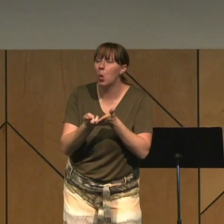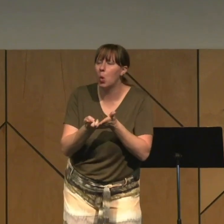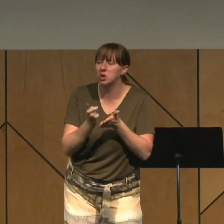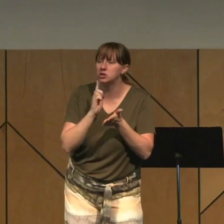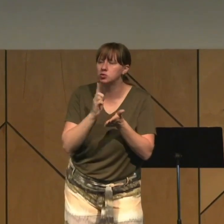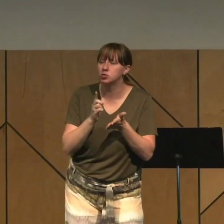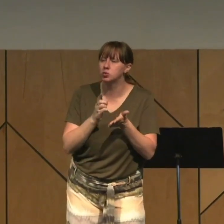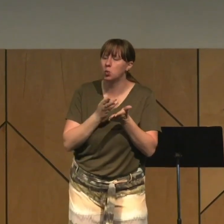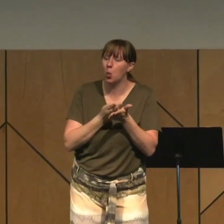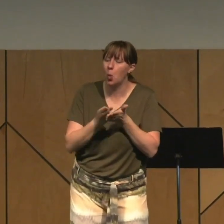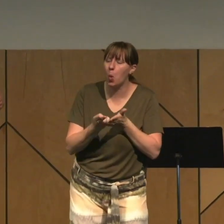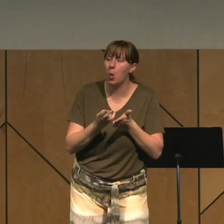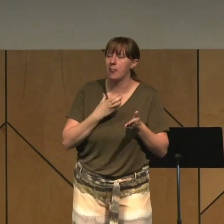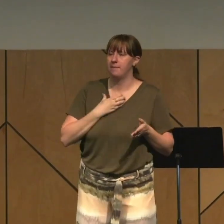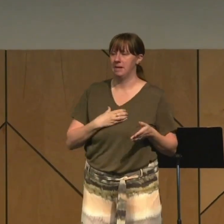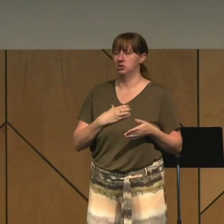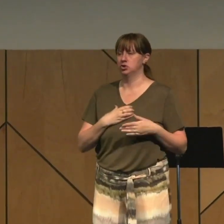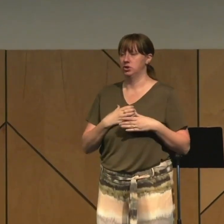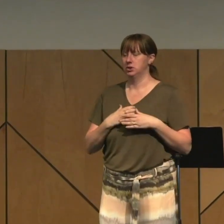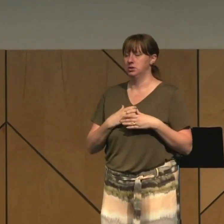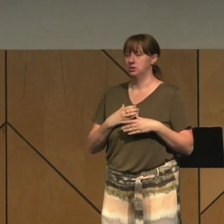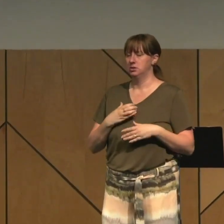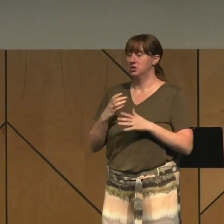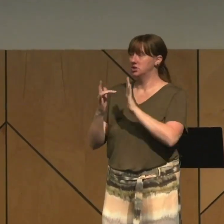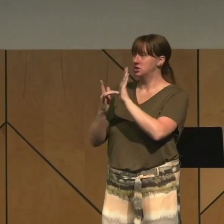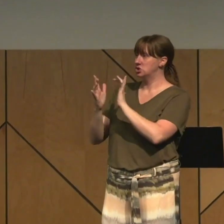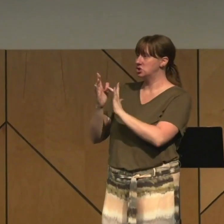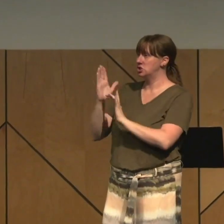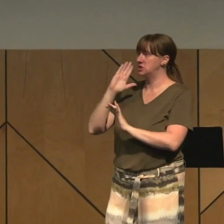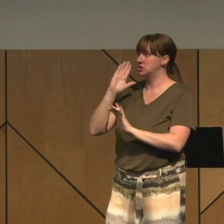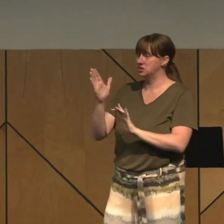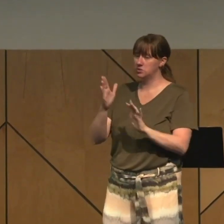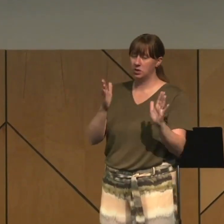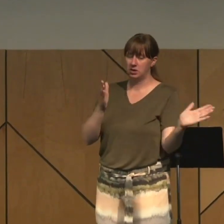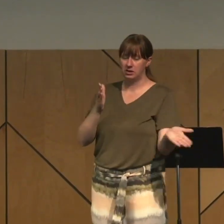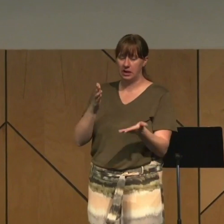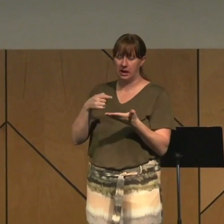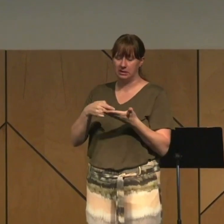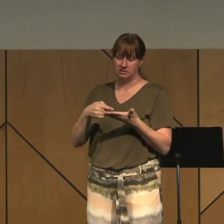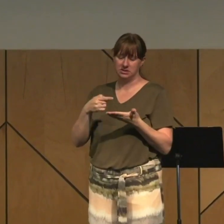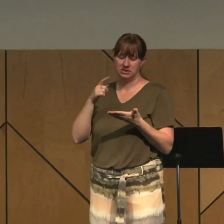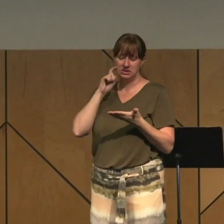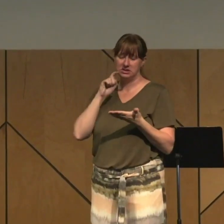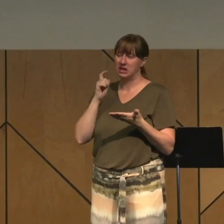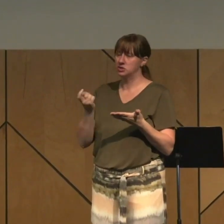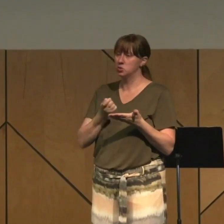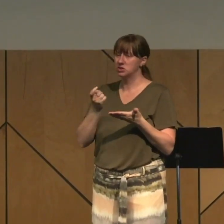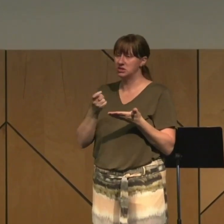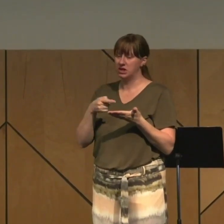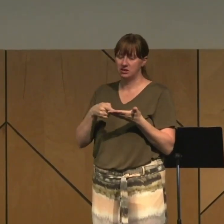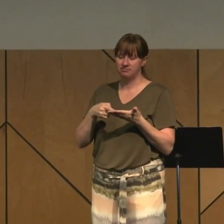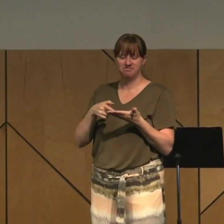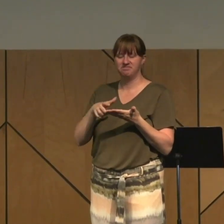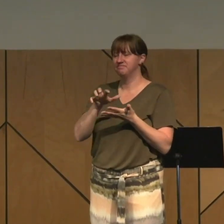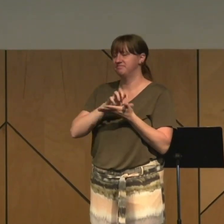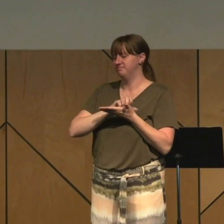Jesus will take the shame of sexual sin, and he will give you honor.